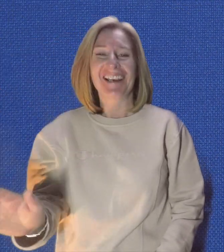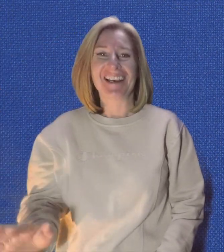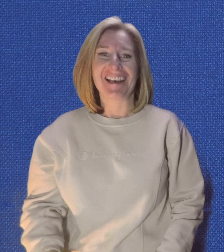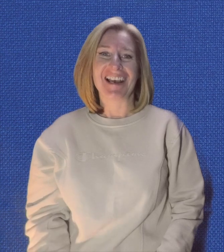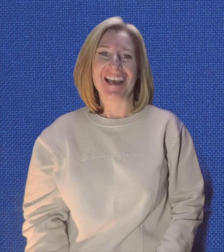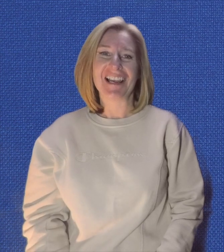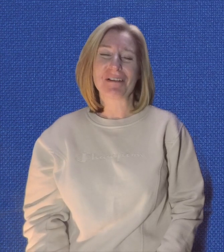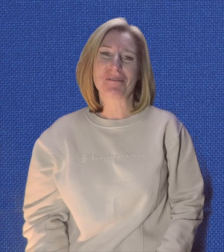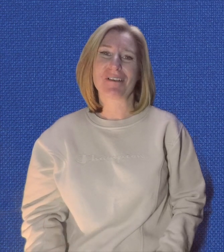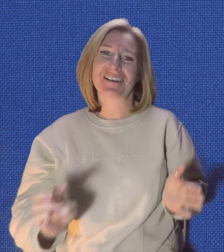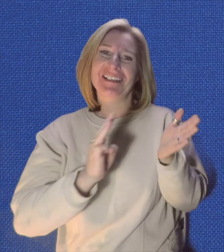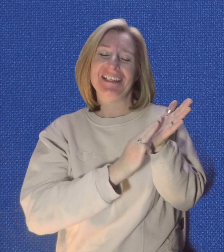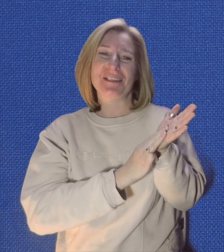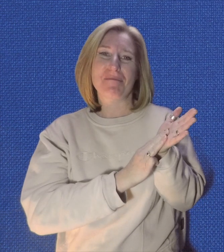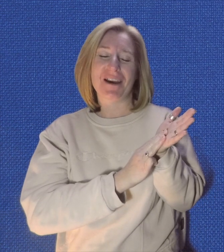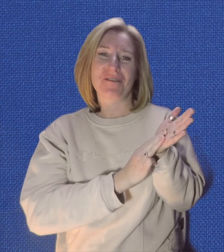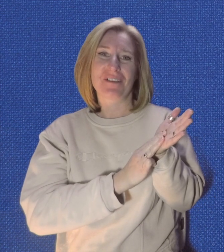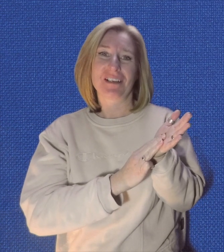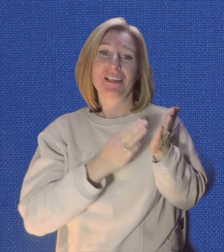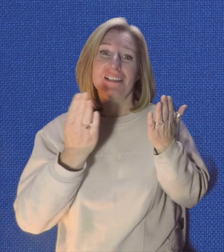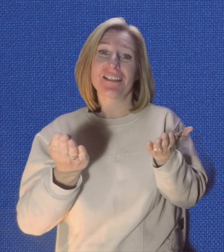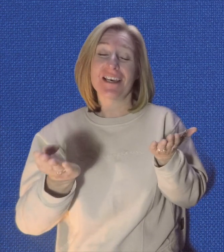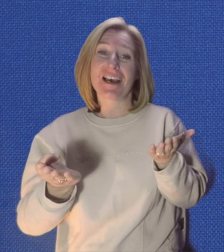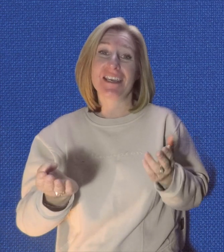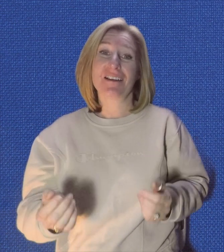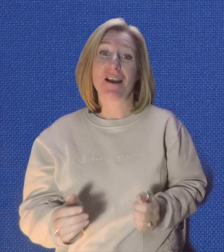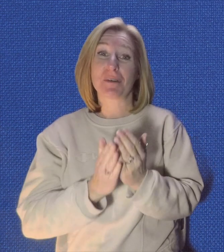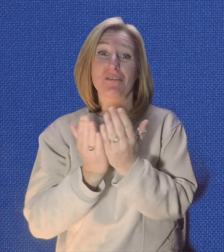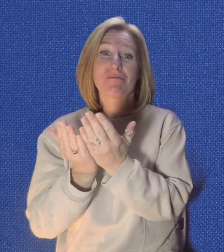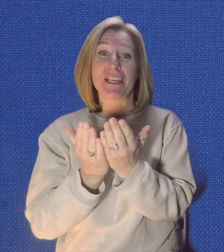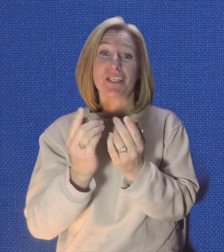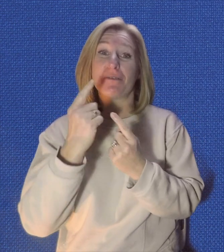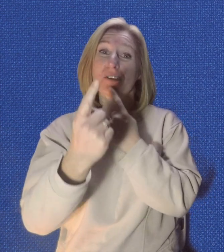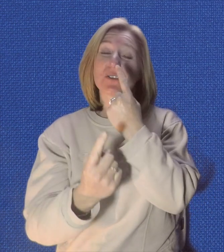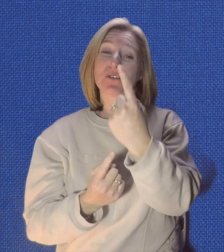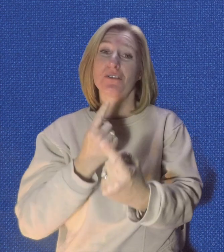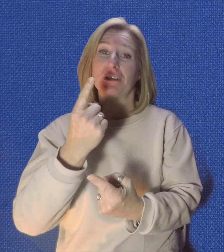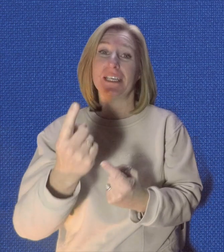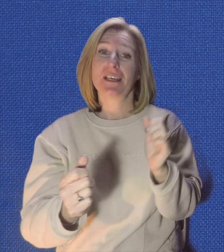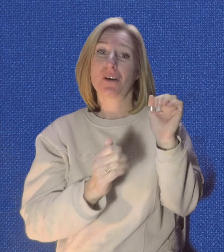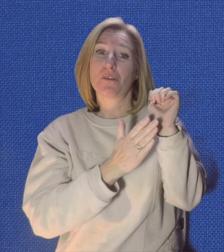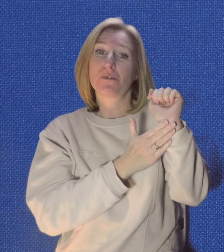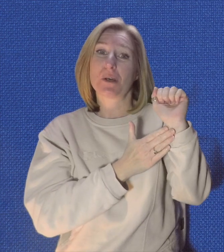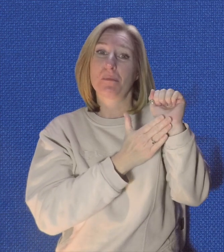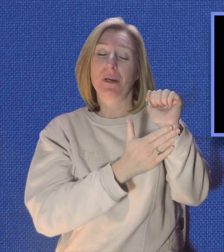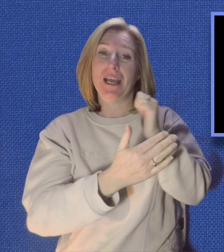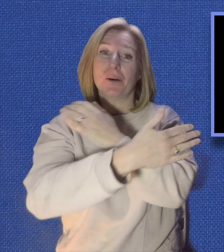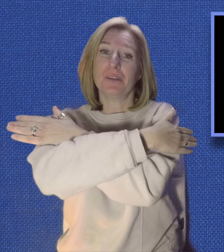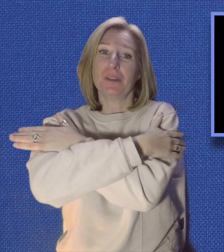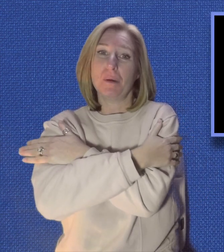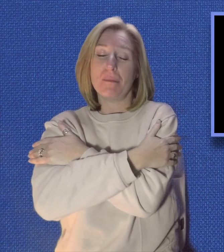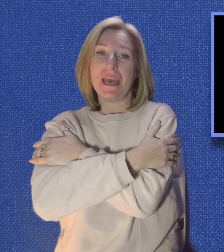Hello everyone, it's Mel. Today I'm going to read you a story called Brown Bear.